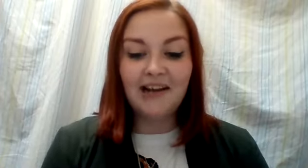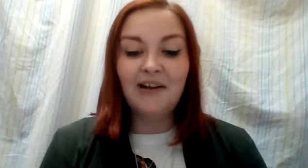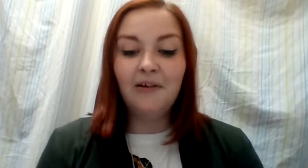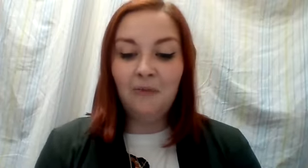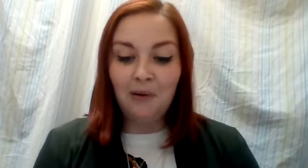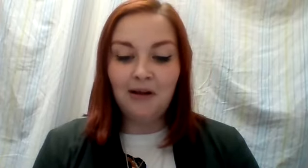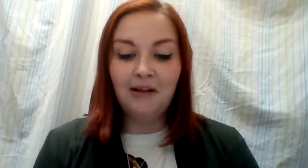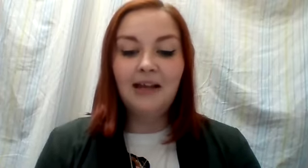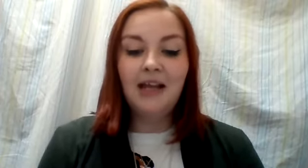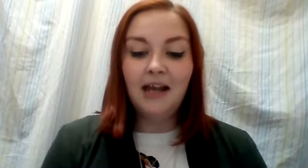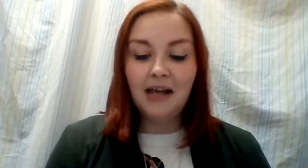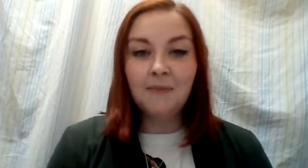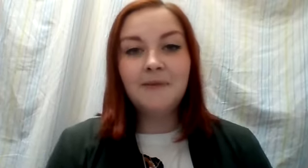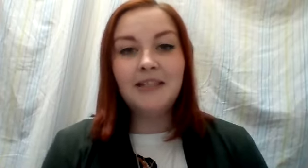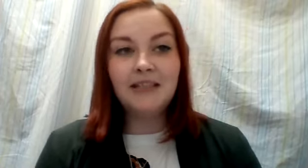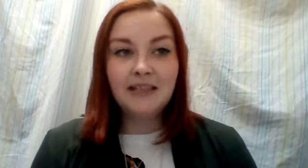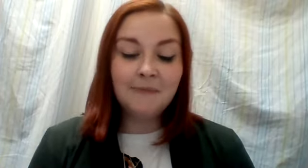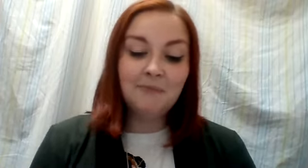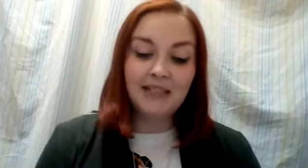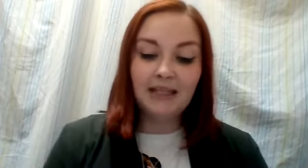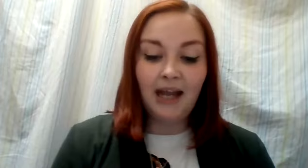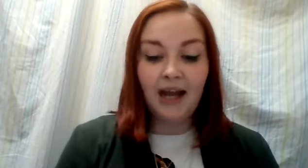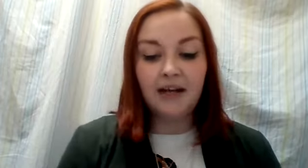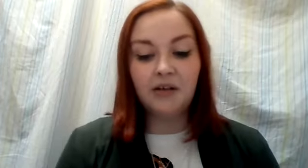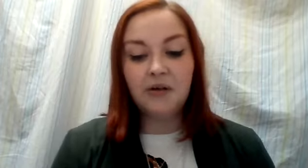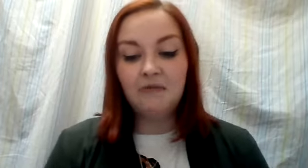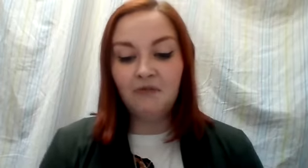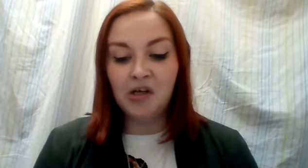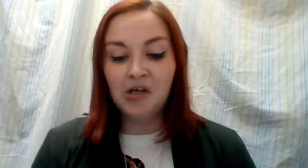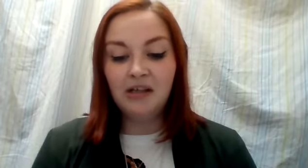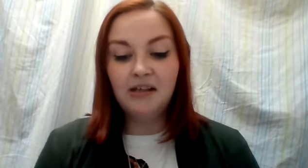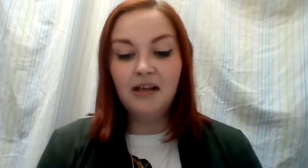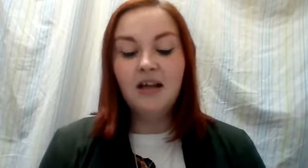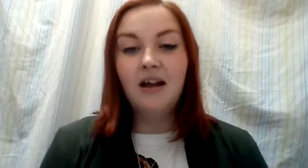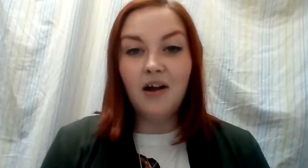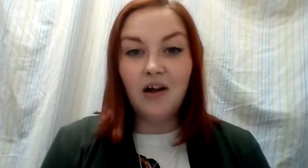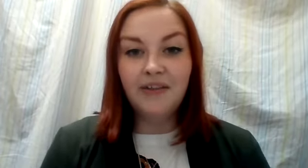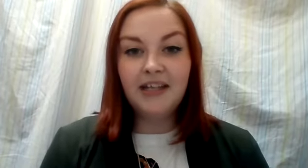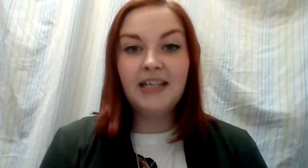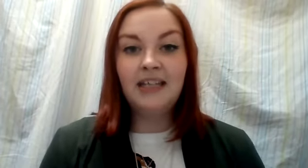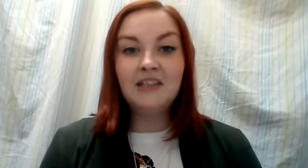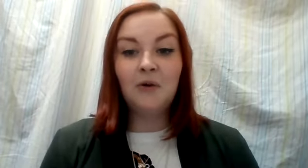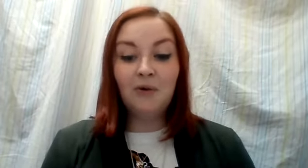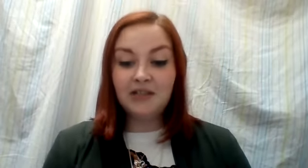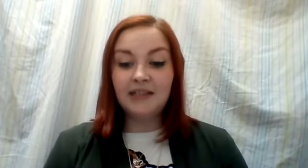on a wall. Humpty Dumpty had a great fall. All the king's horses.